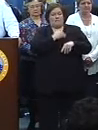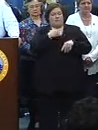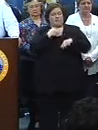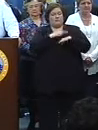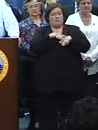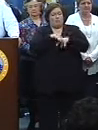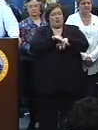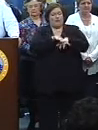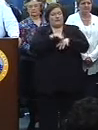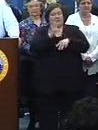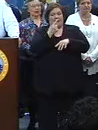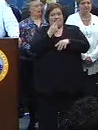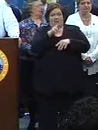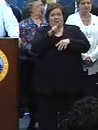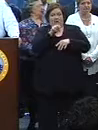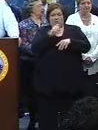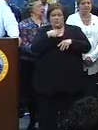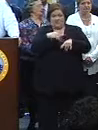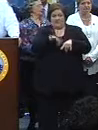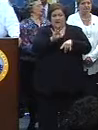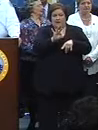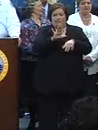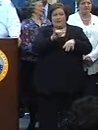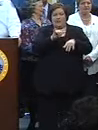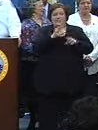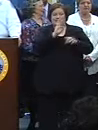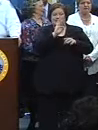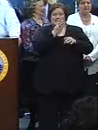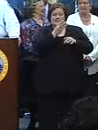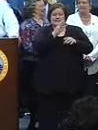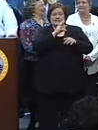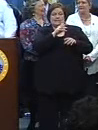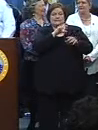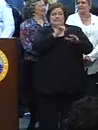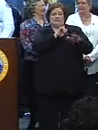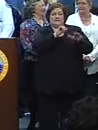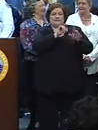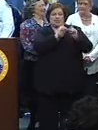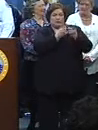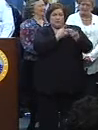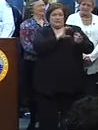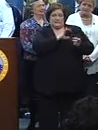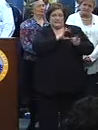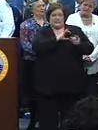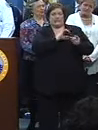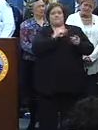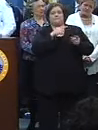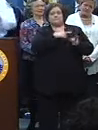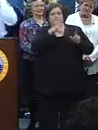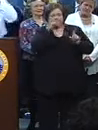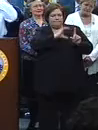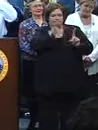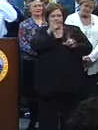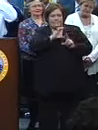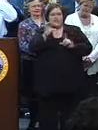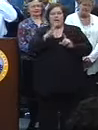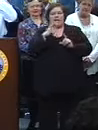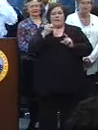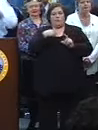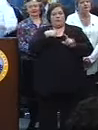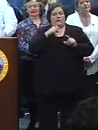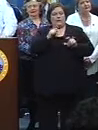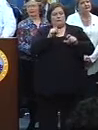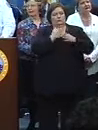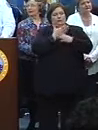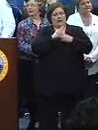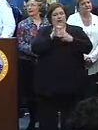the parade route found 11 guns this year, led mostly by the 6th District, Commander Bob Barty and his team doing some important behind-the-scenes work. I was able to